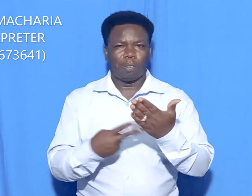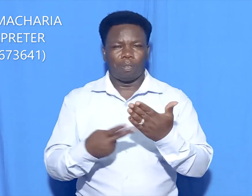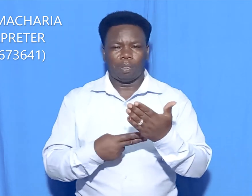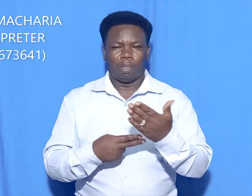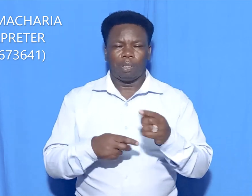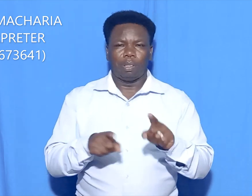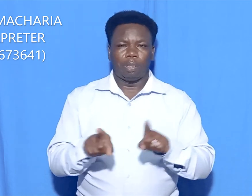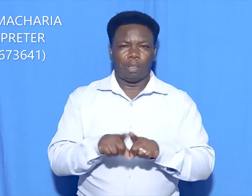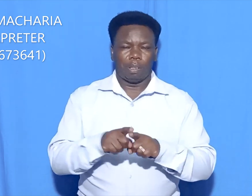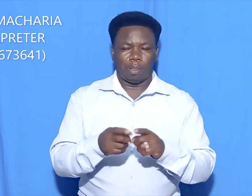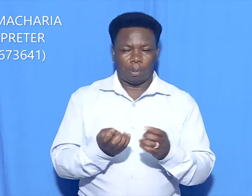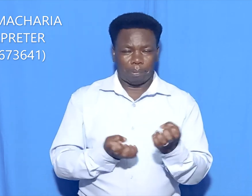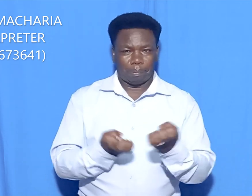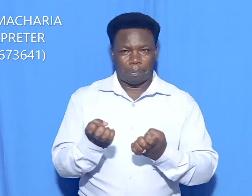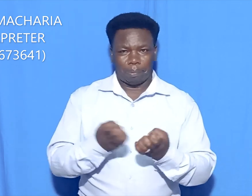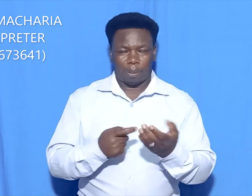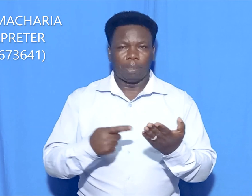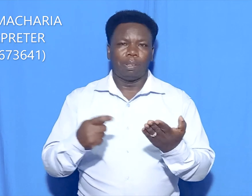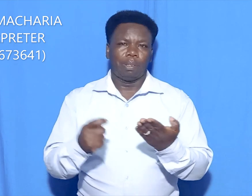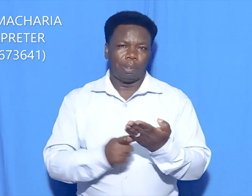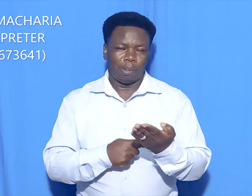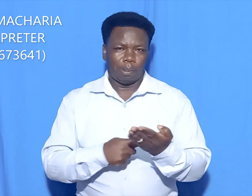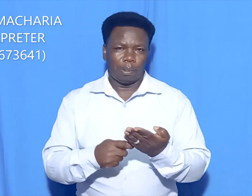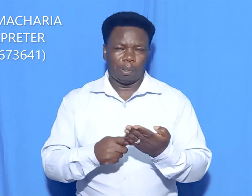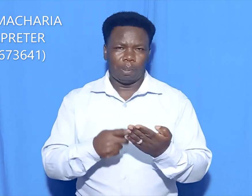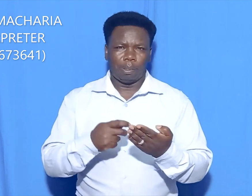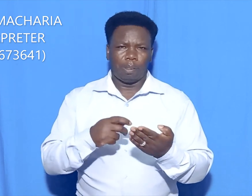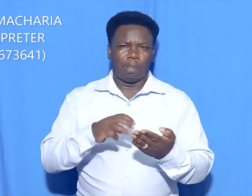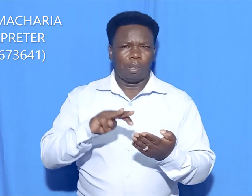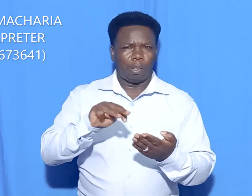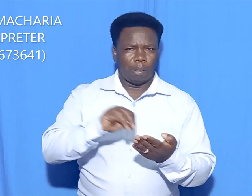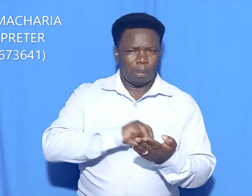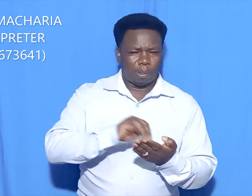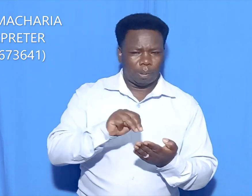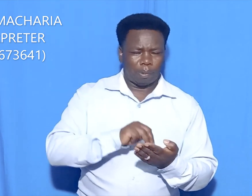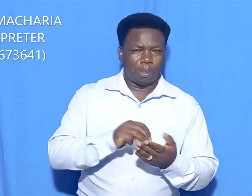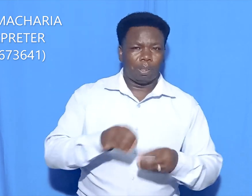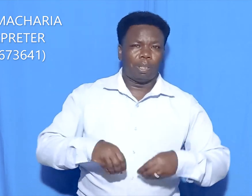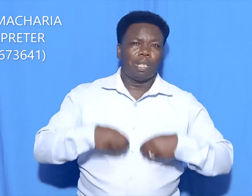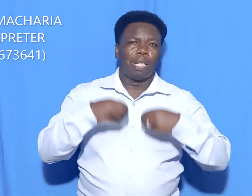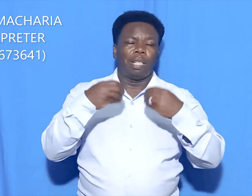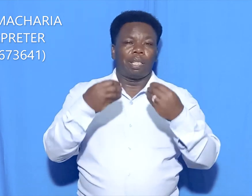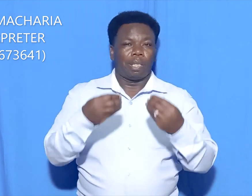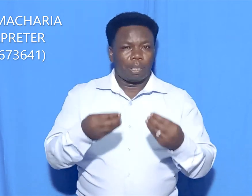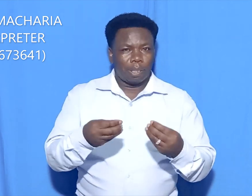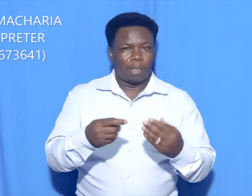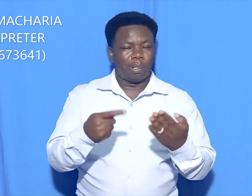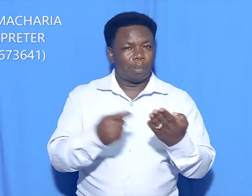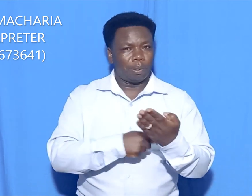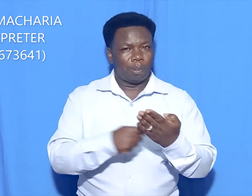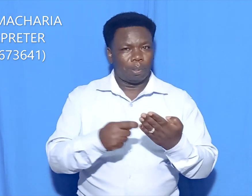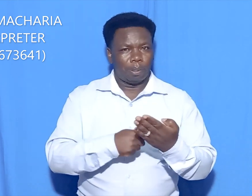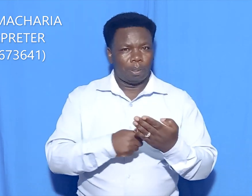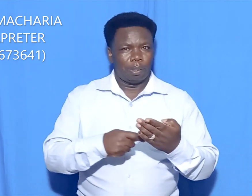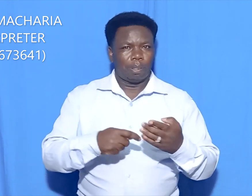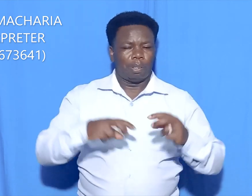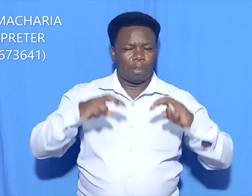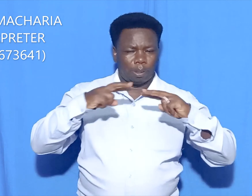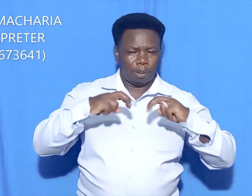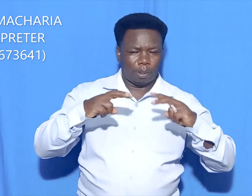training. Our mission is to provide training, research and outreach programs,